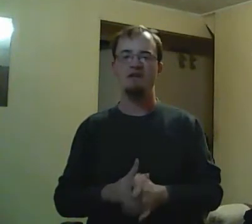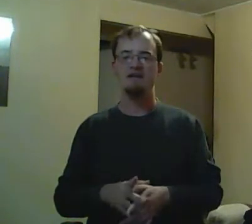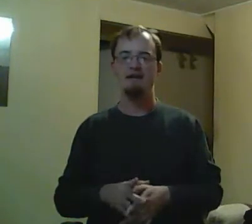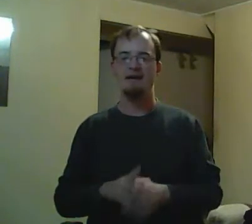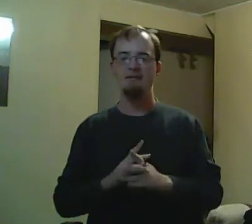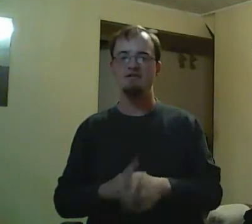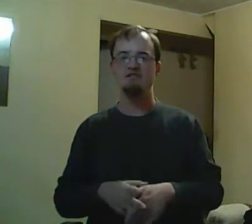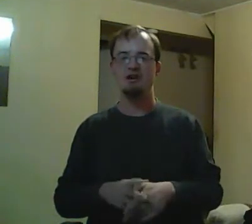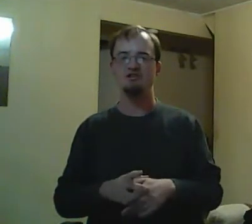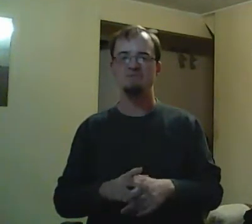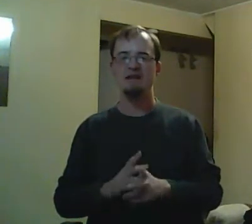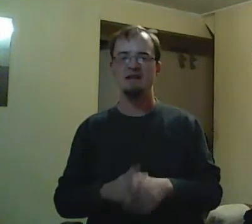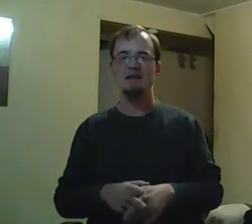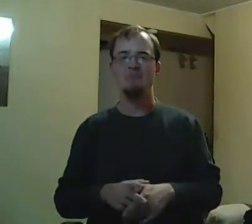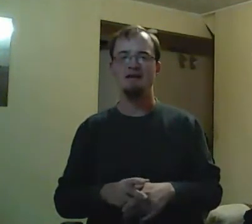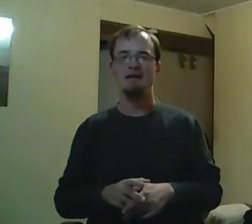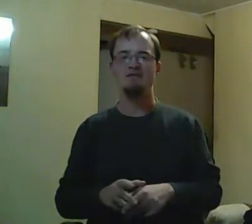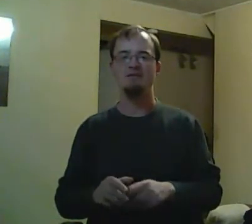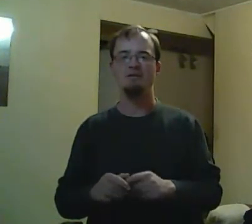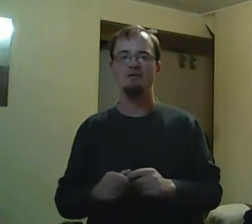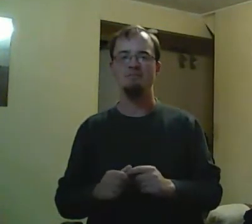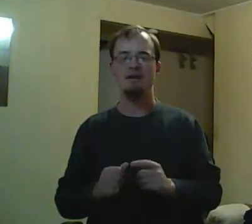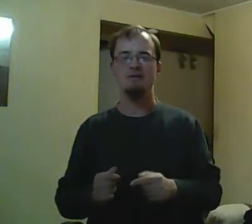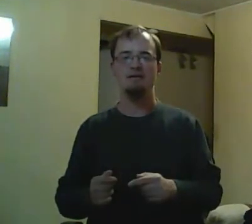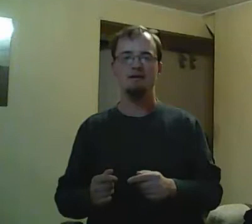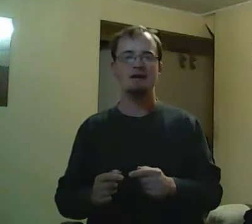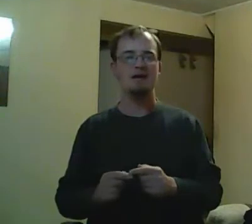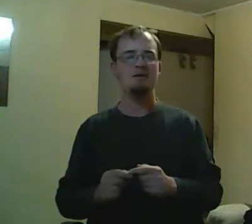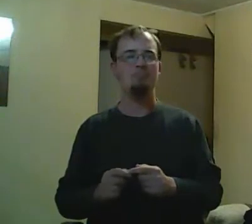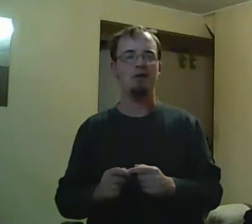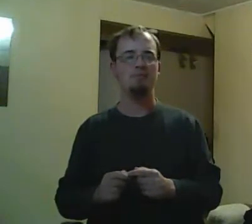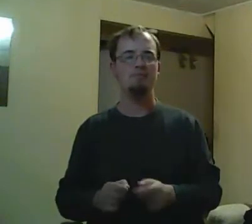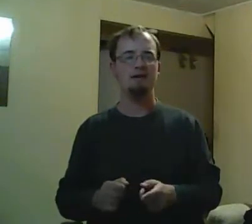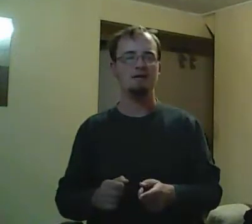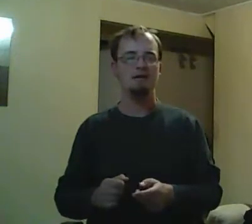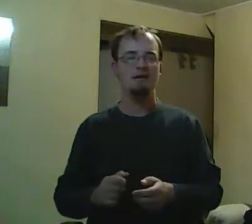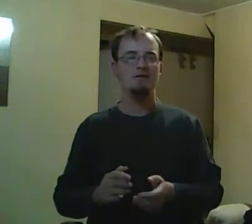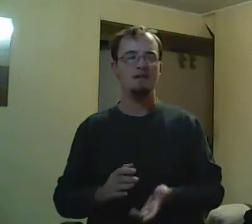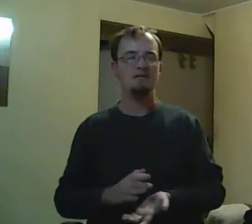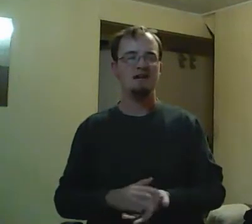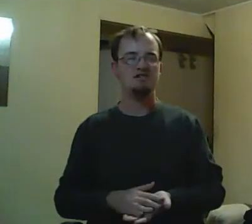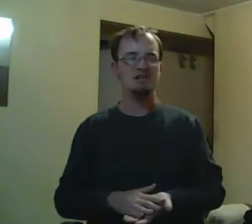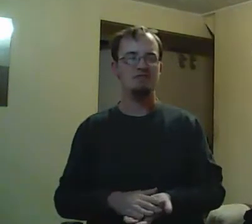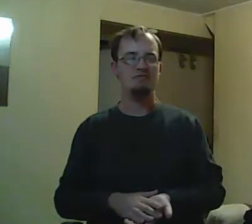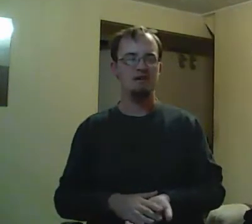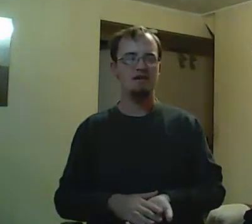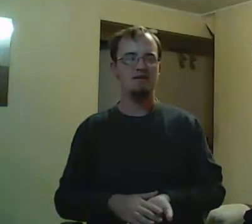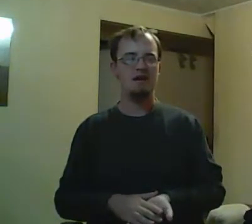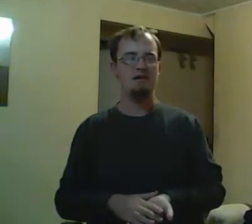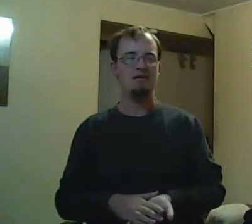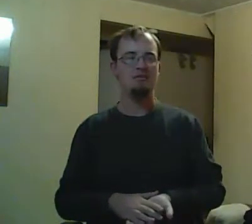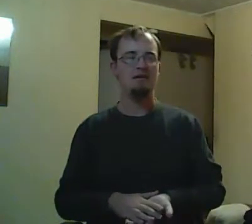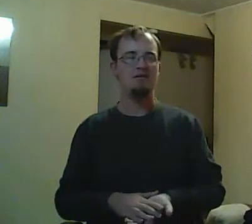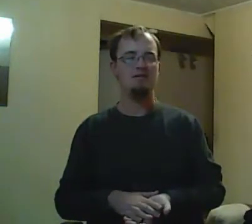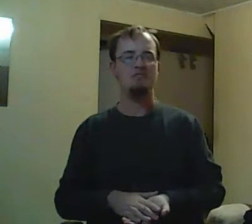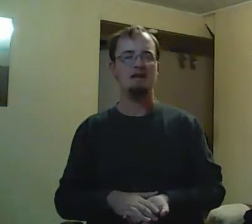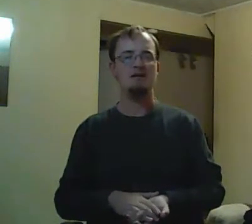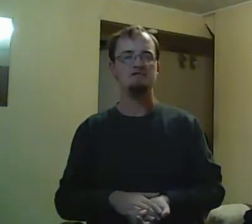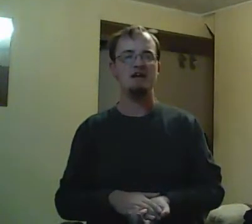leave because he wasn't getting paid enough and he was on the West Coast. But the fact of the matter is that, you know, he